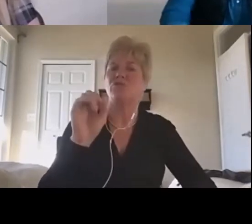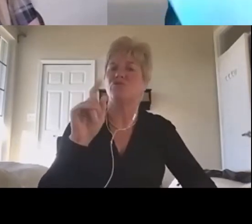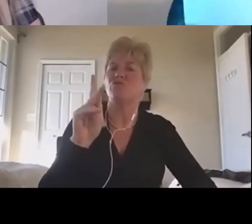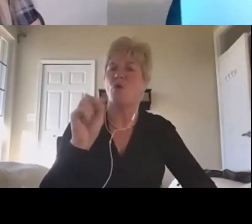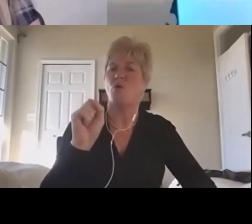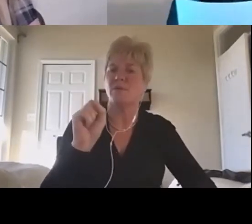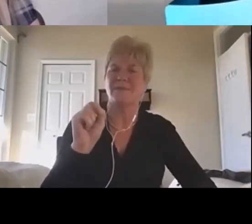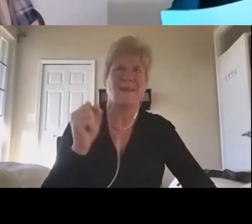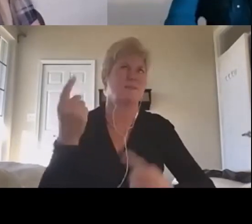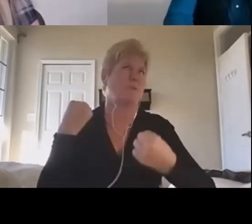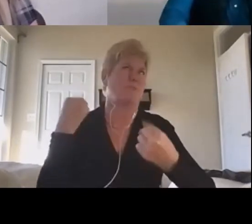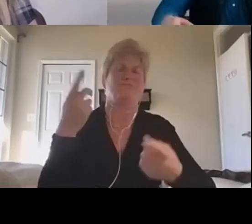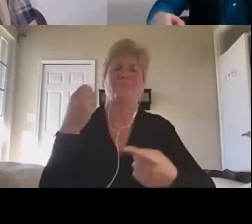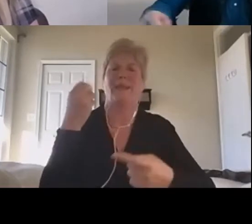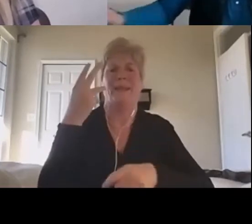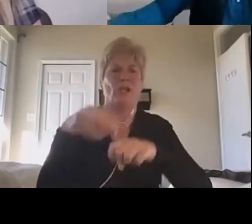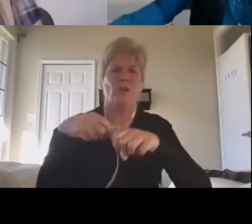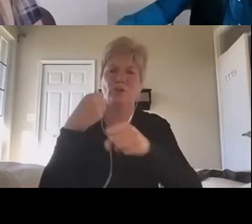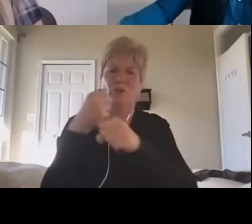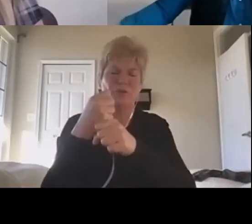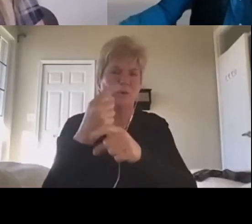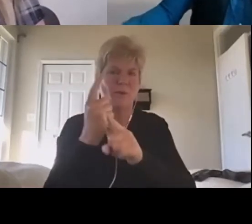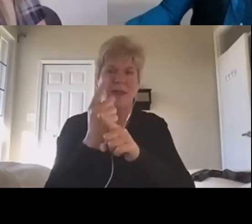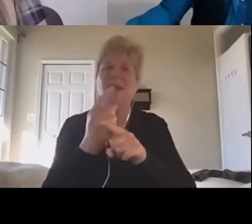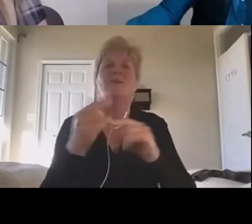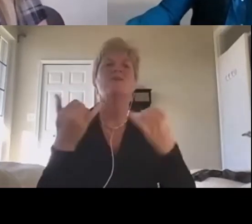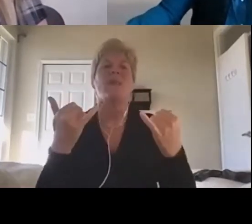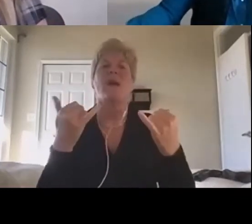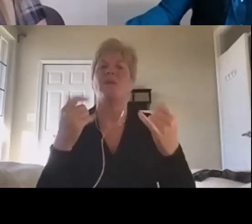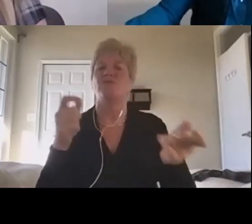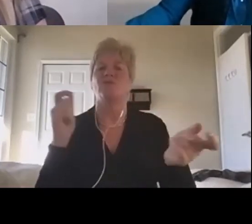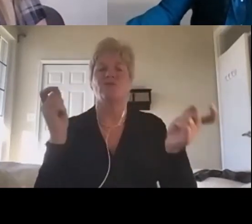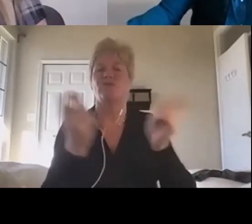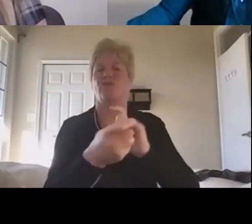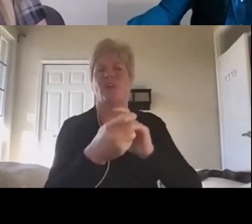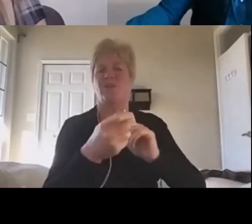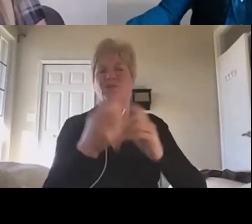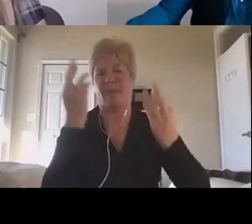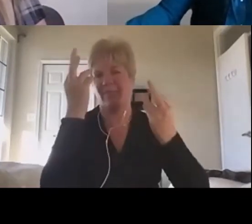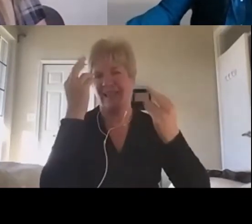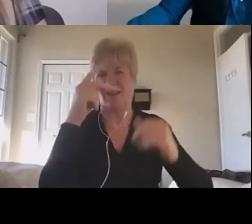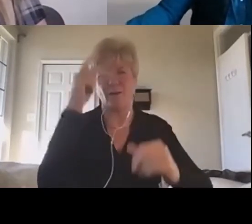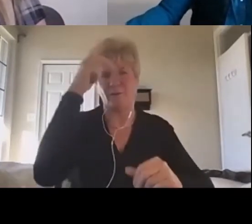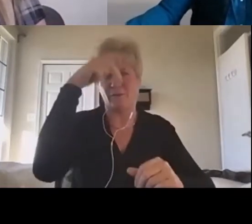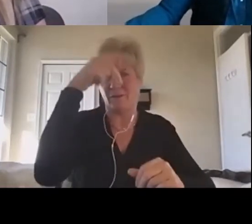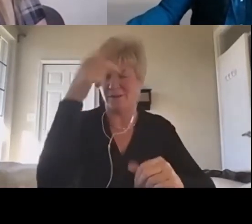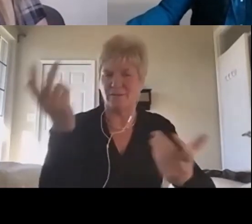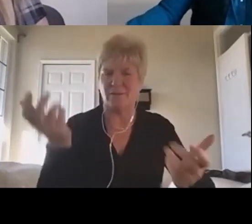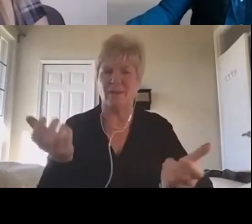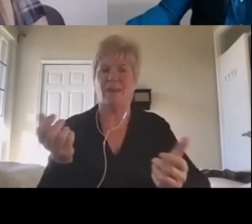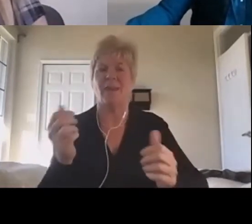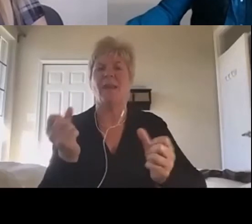So it's just like a progression of that thinking or that philosophy that we see happening.